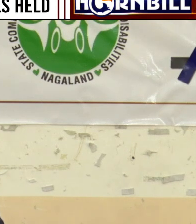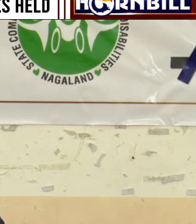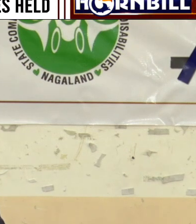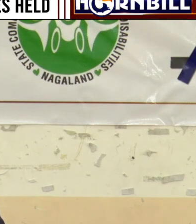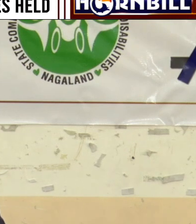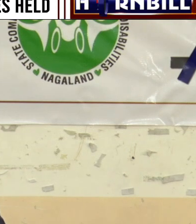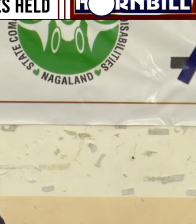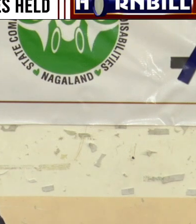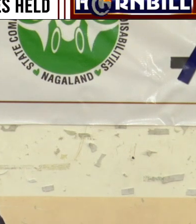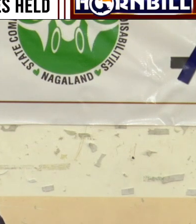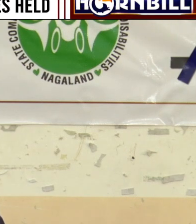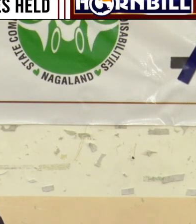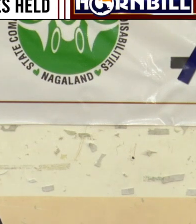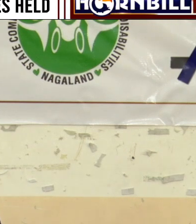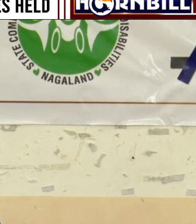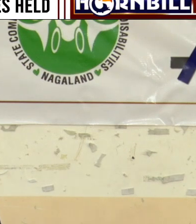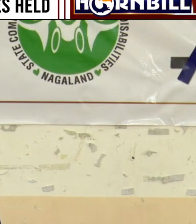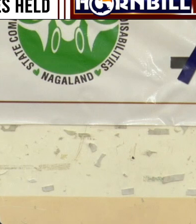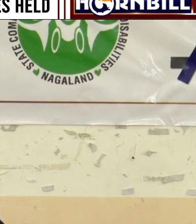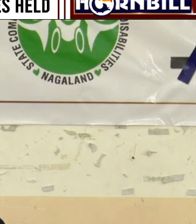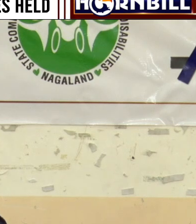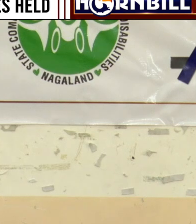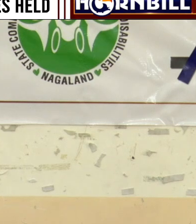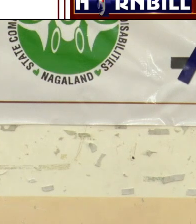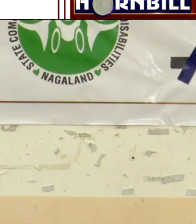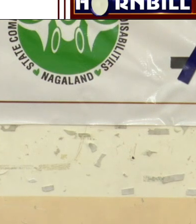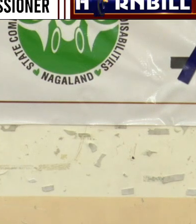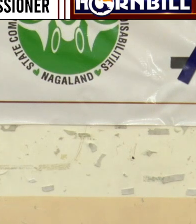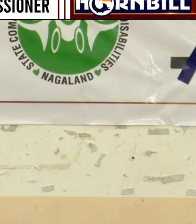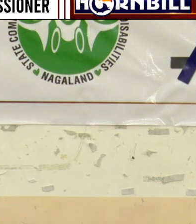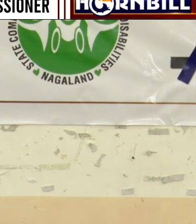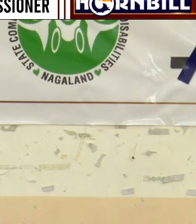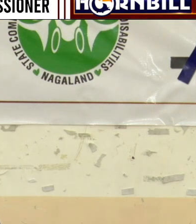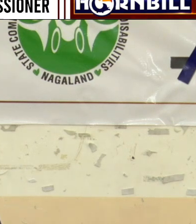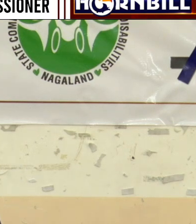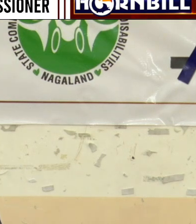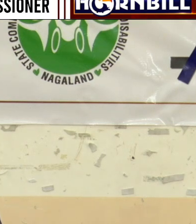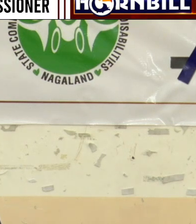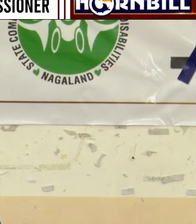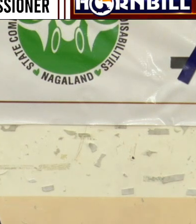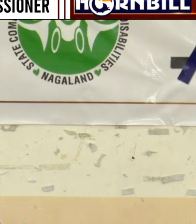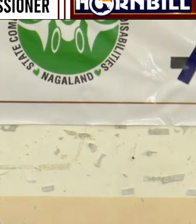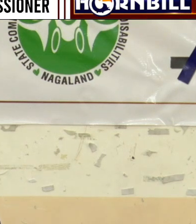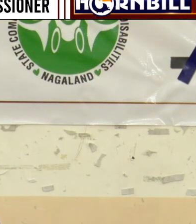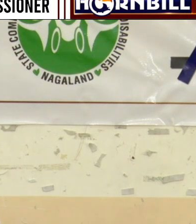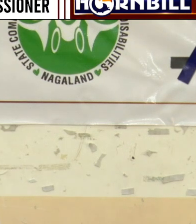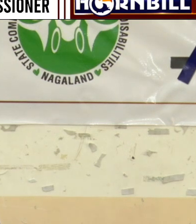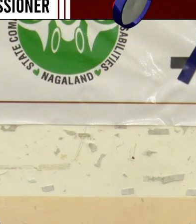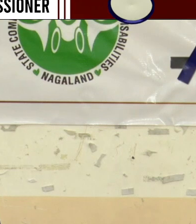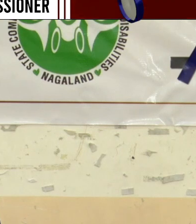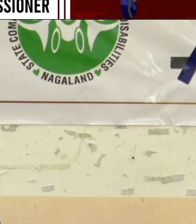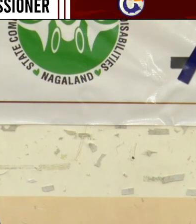should be to make all the school heads aware of the rights of the children with disabilities.